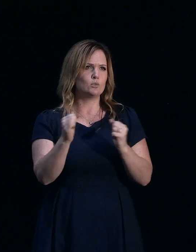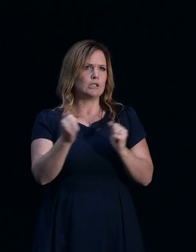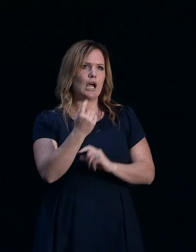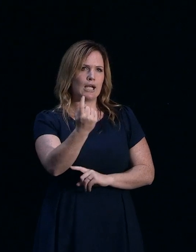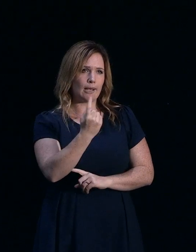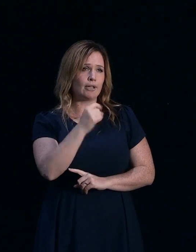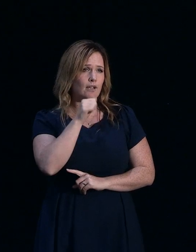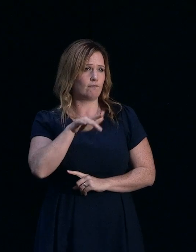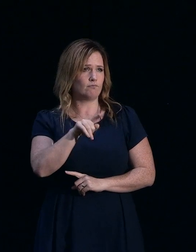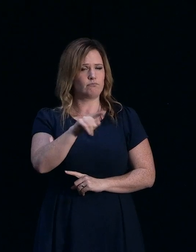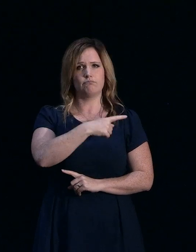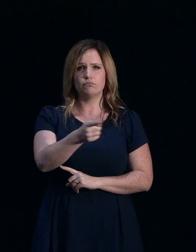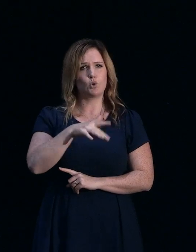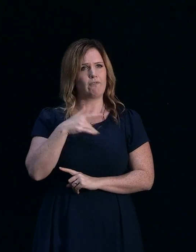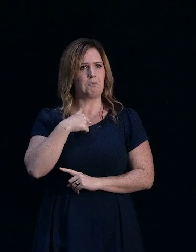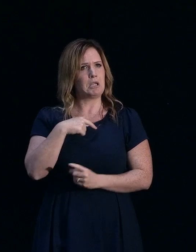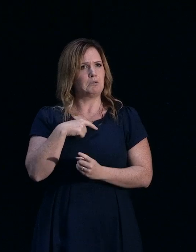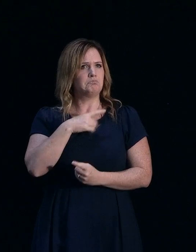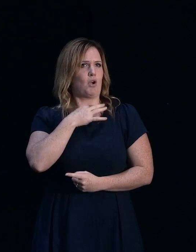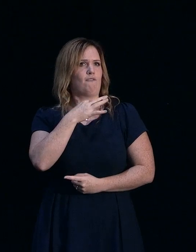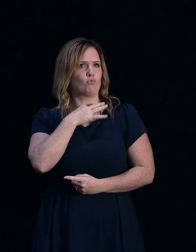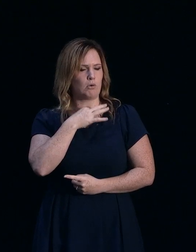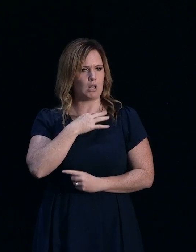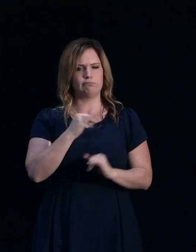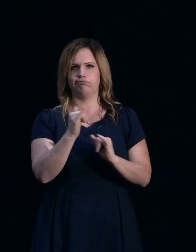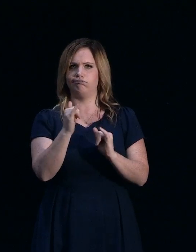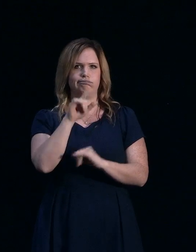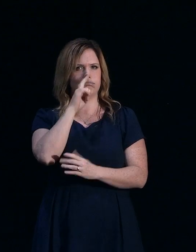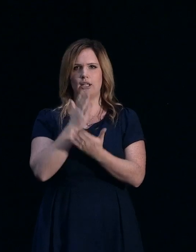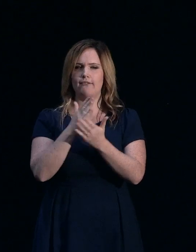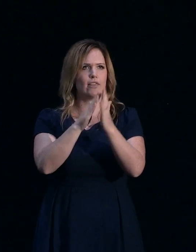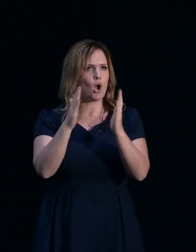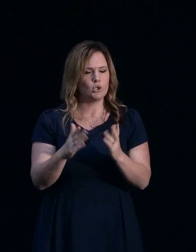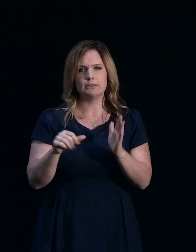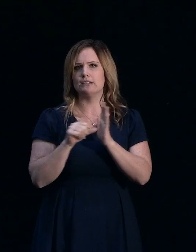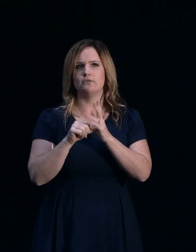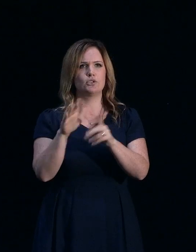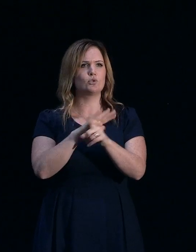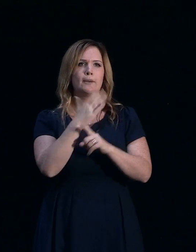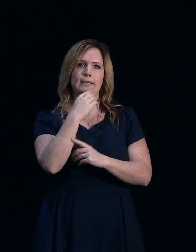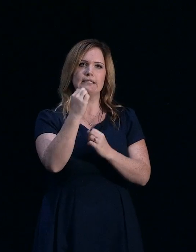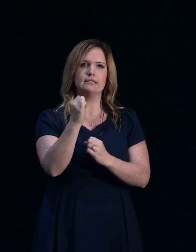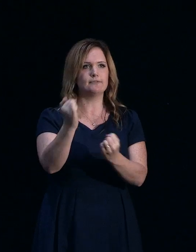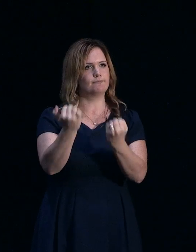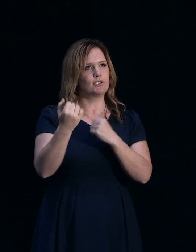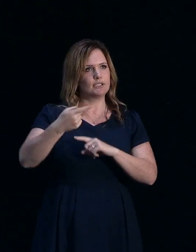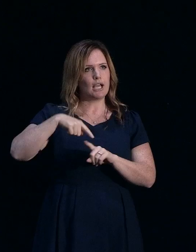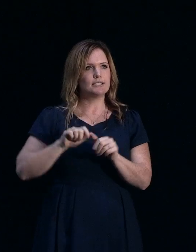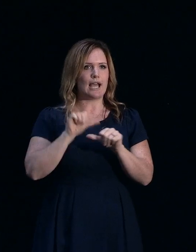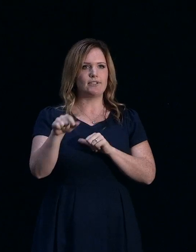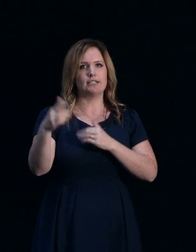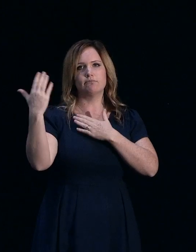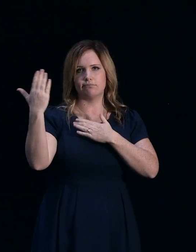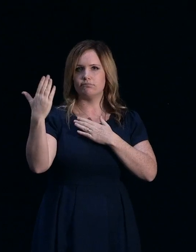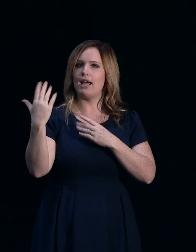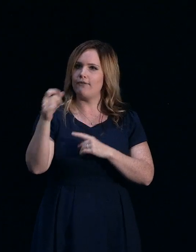feeling you're in that vulnerable category or it is difficult in your homes now, come and see us afterwards. There are people here who can